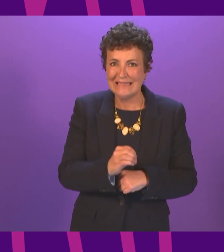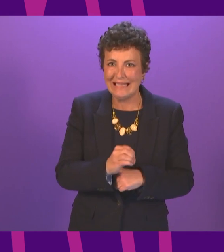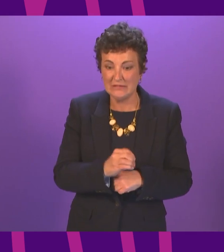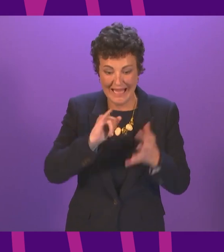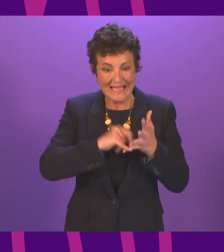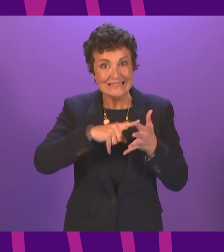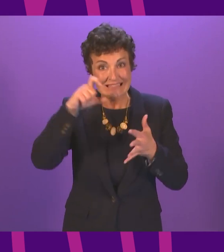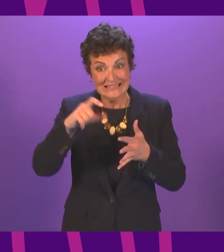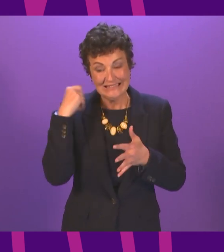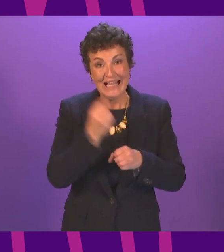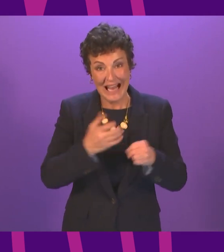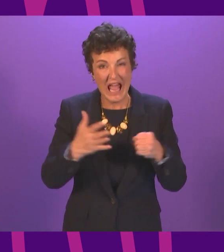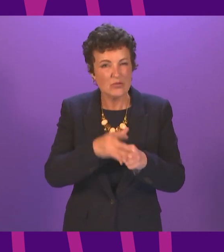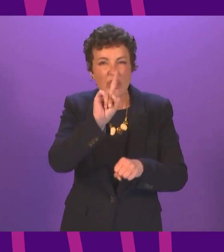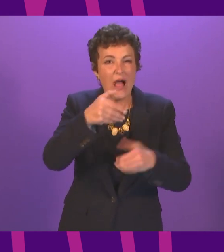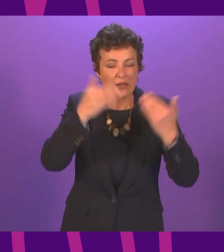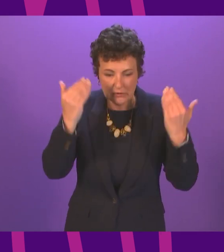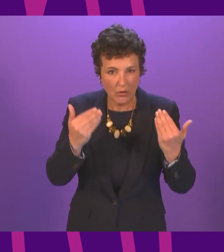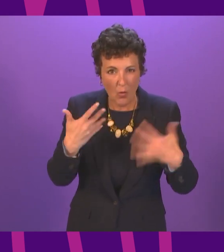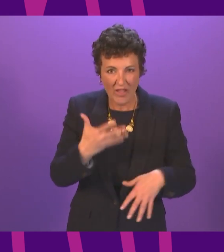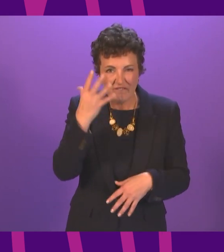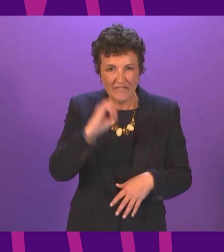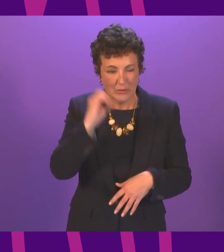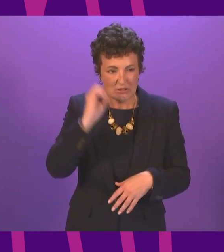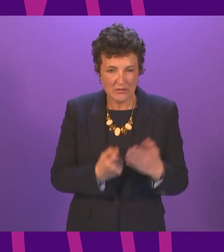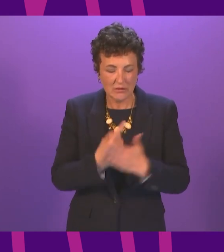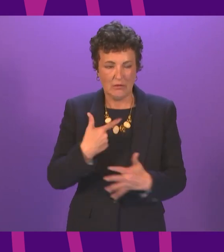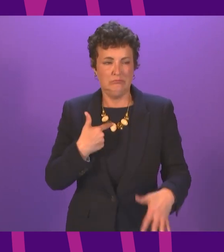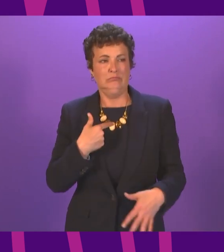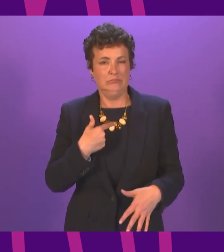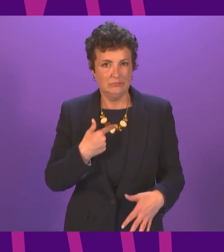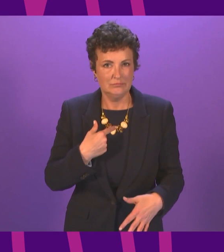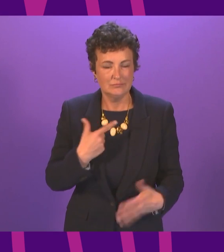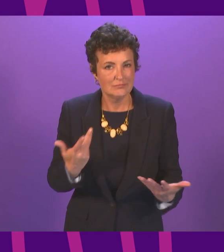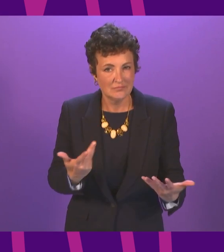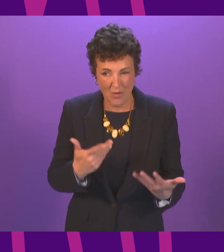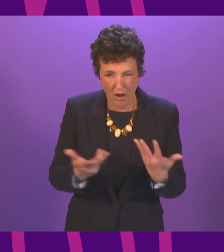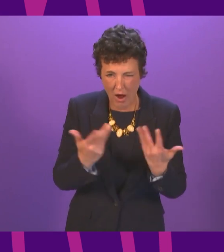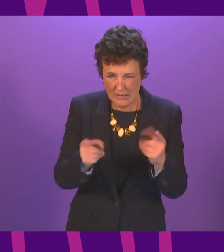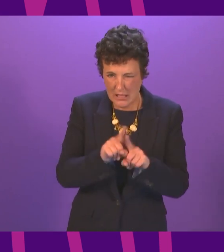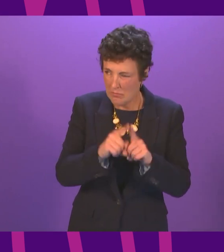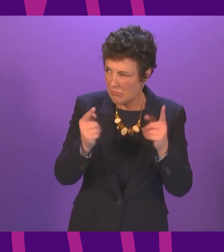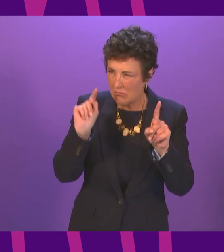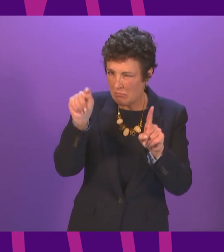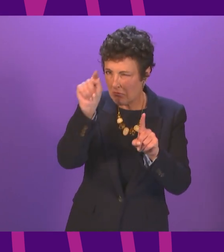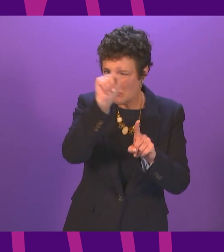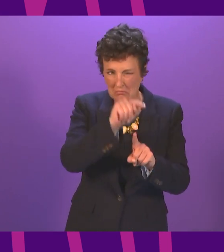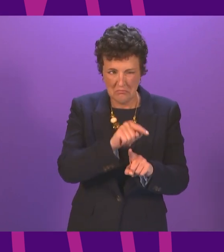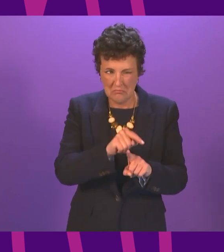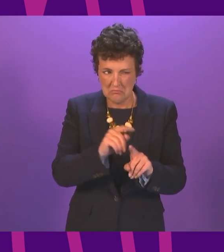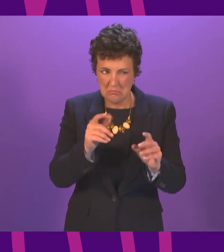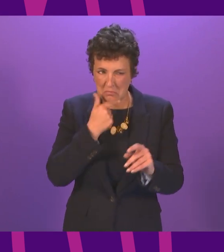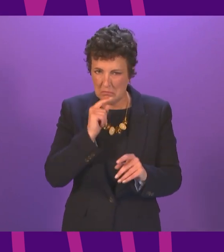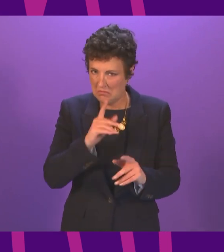SECC in Glasgow on a particular day had attended. And we have heard from elsewhere in the country a large level of no-shows,